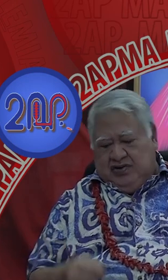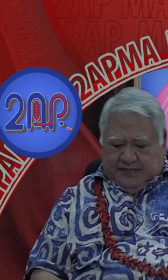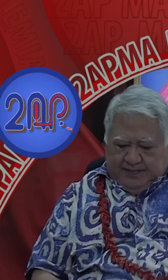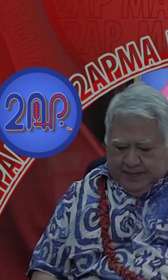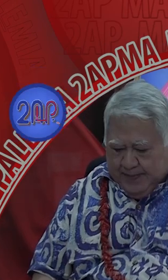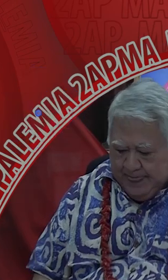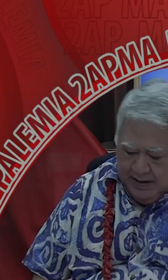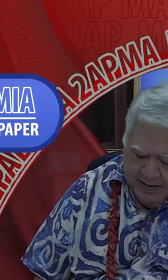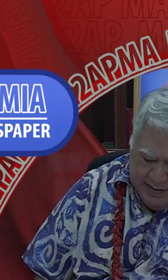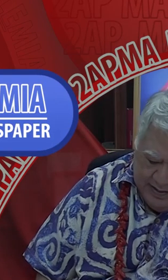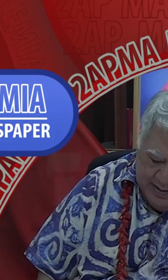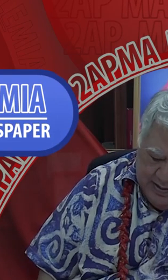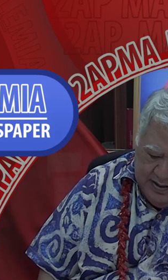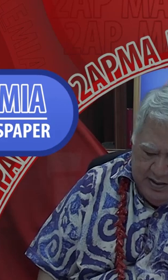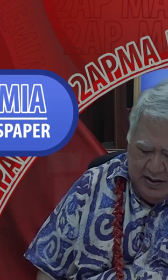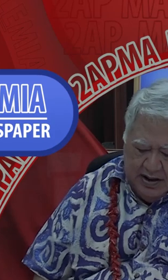We'll be right back.